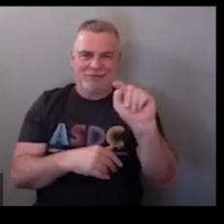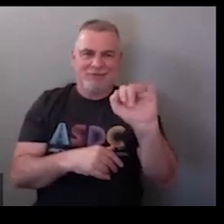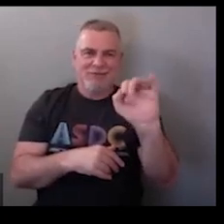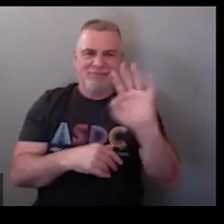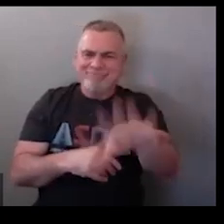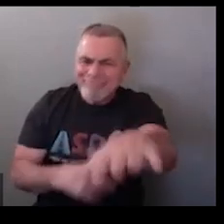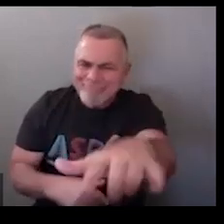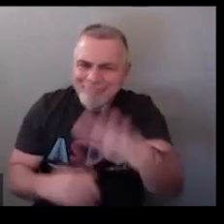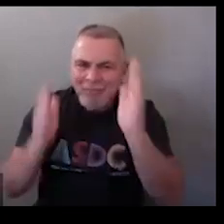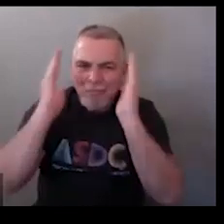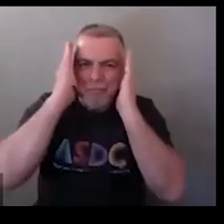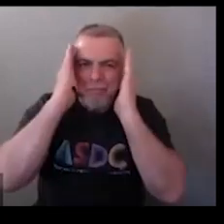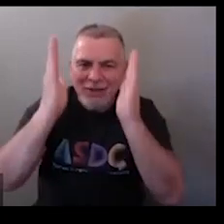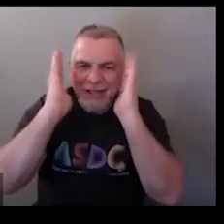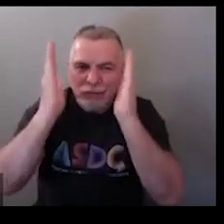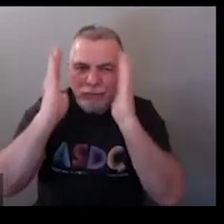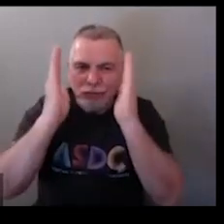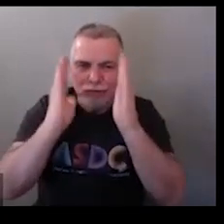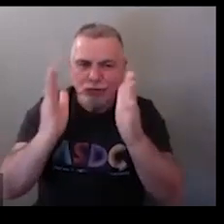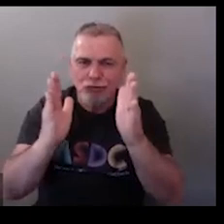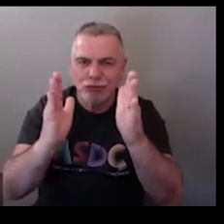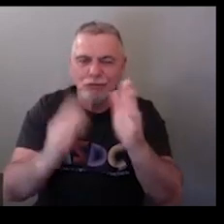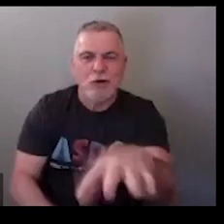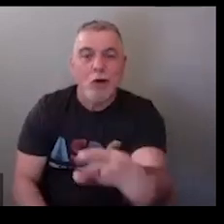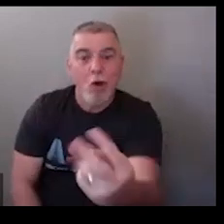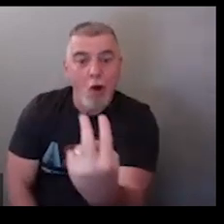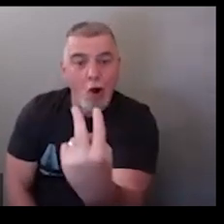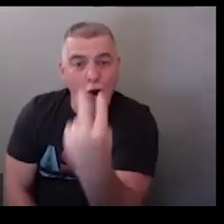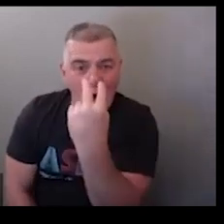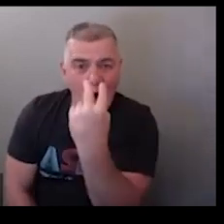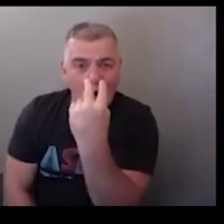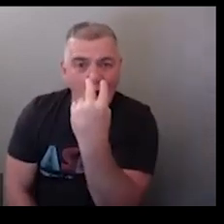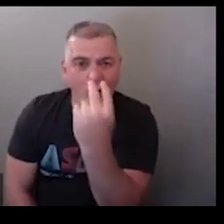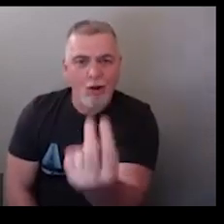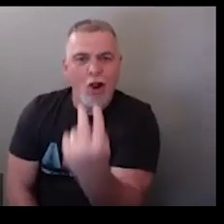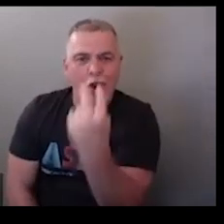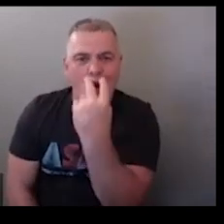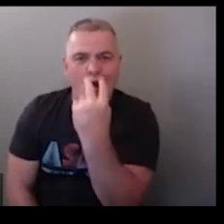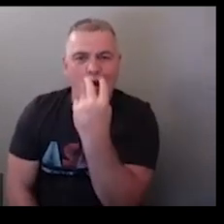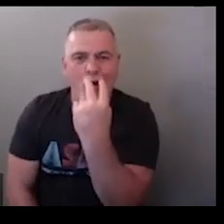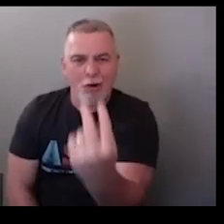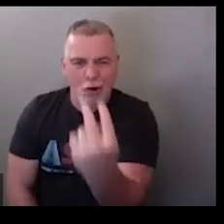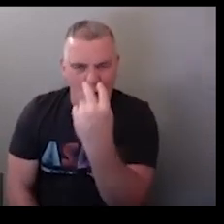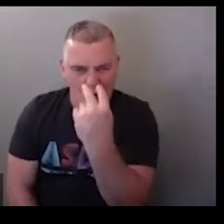so pay attention pay attention is up past the sides of your head or look at me